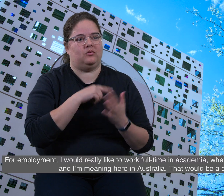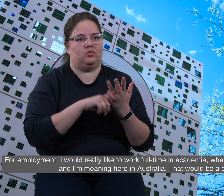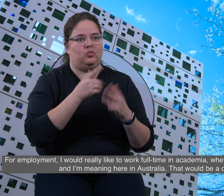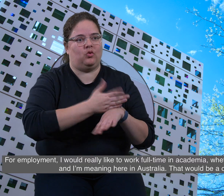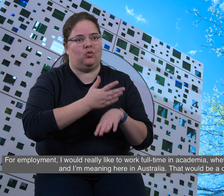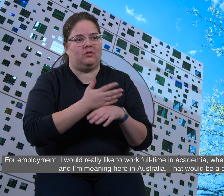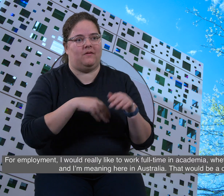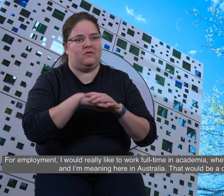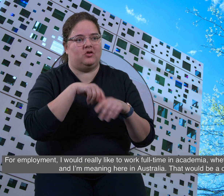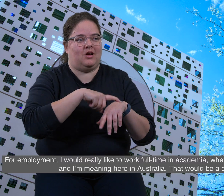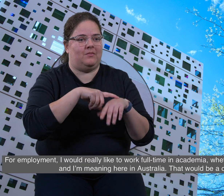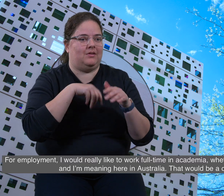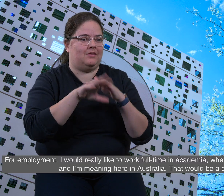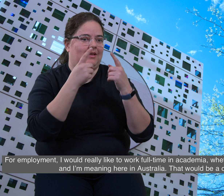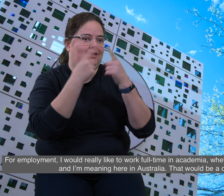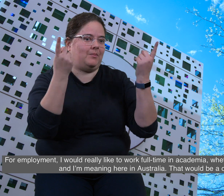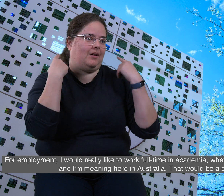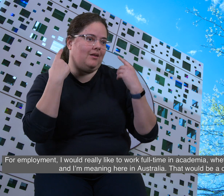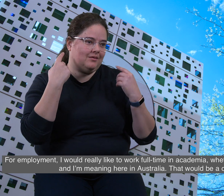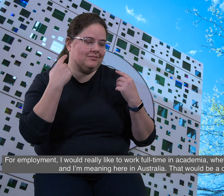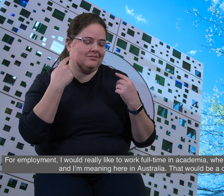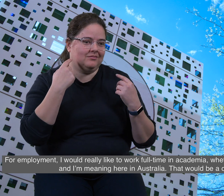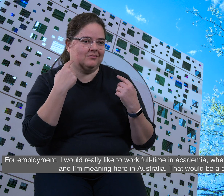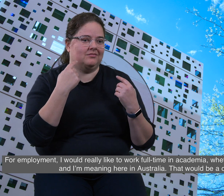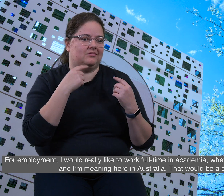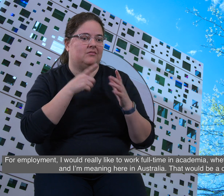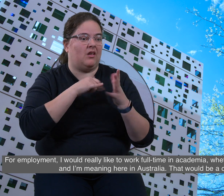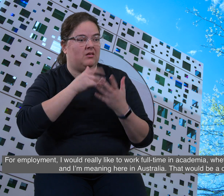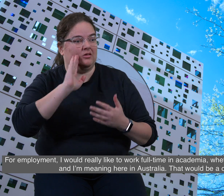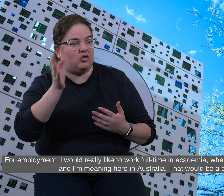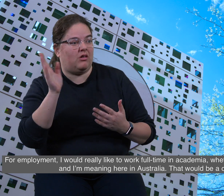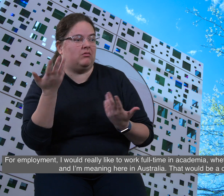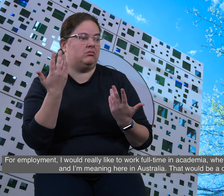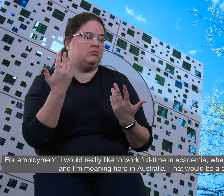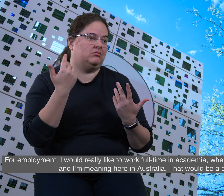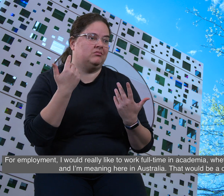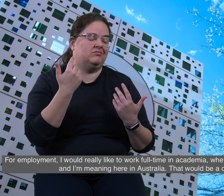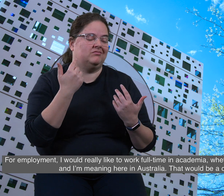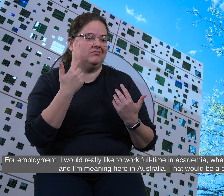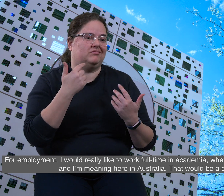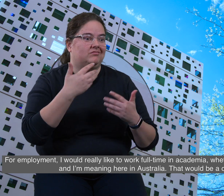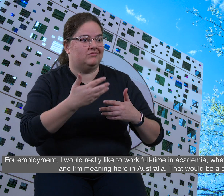For employment, I would really like to work full-time in academia, whether that's as a lecturer.